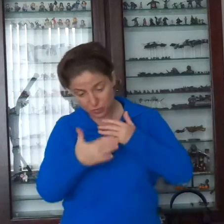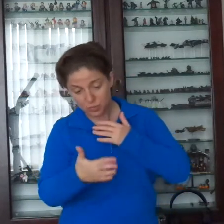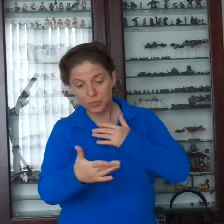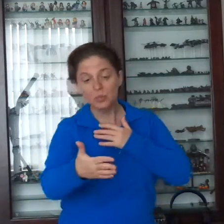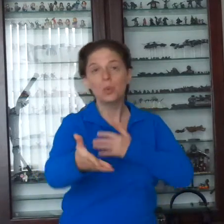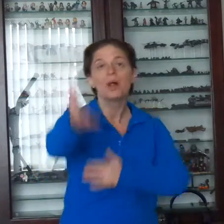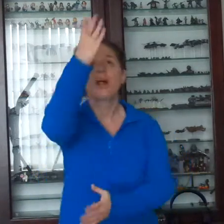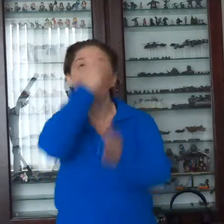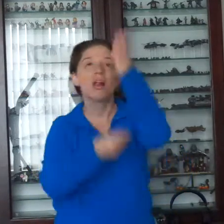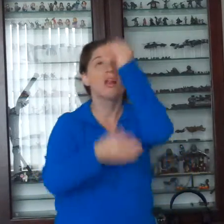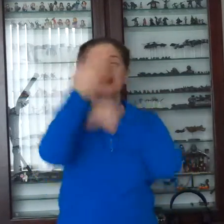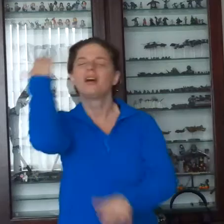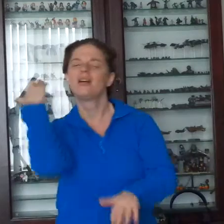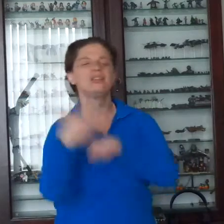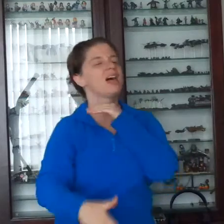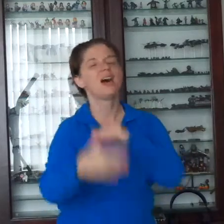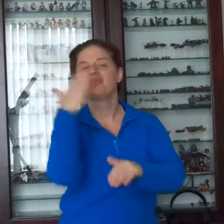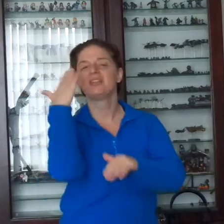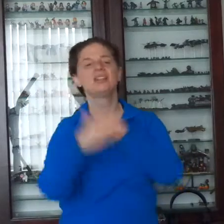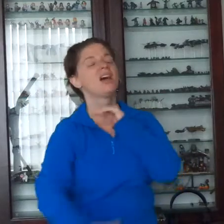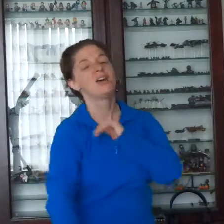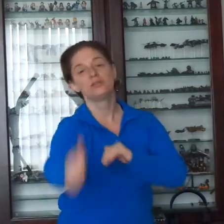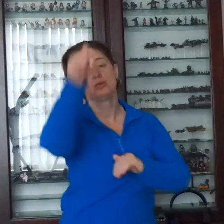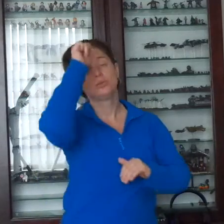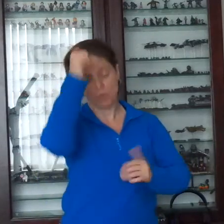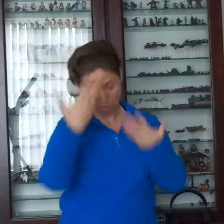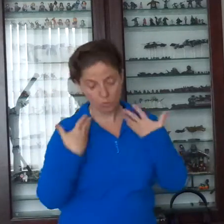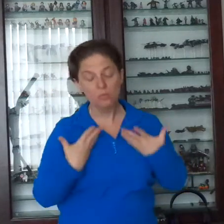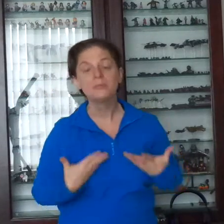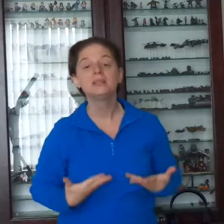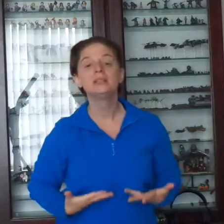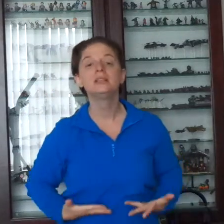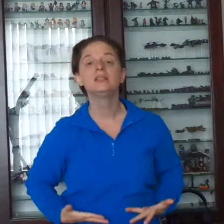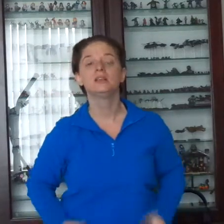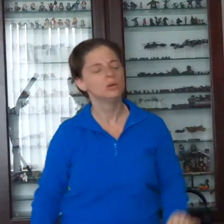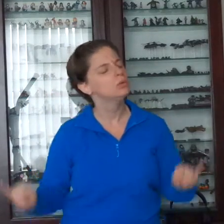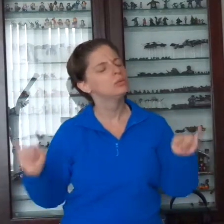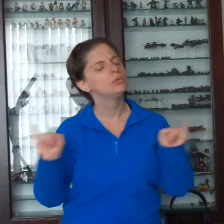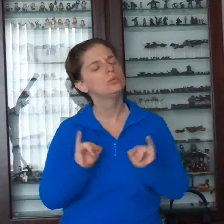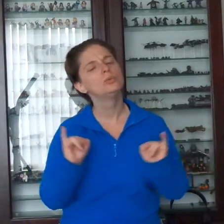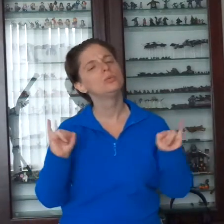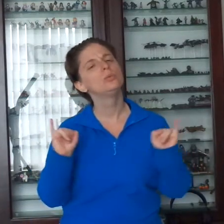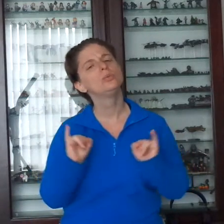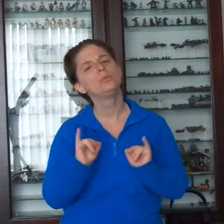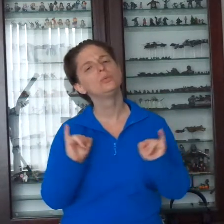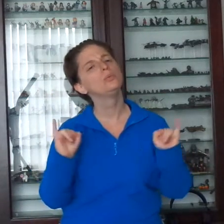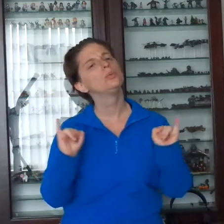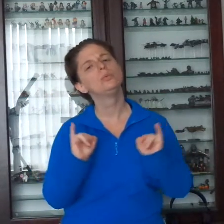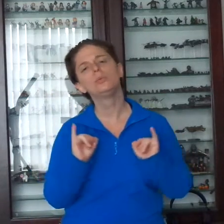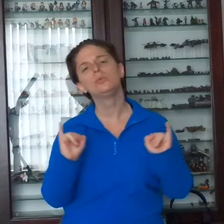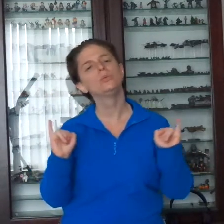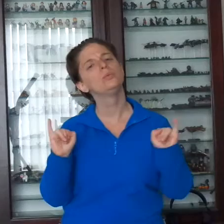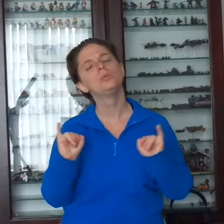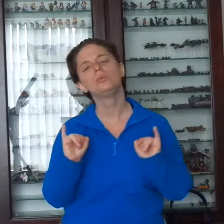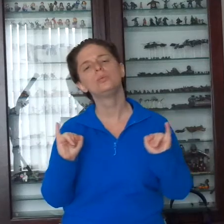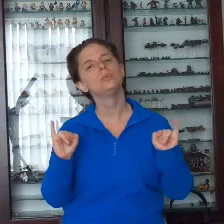never, never, never know. If you don't know me right now. Now. Now.